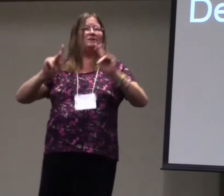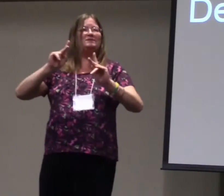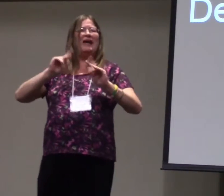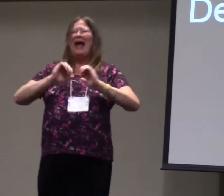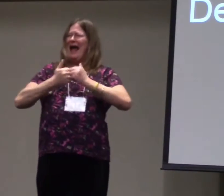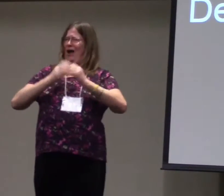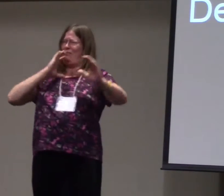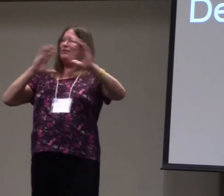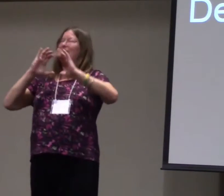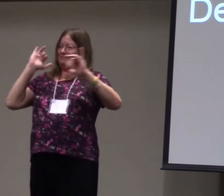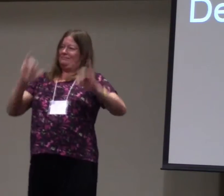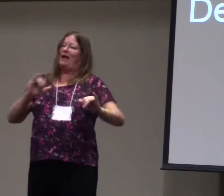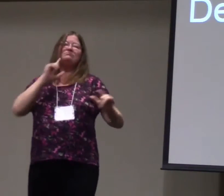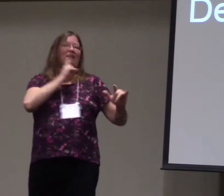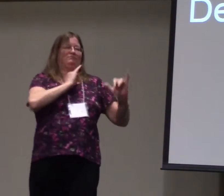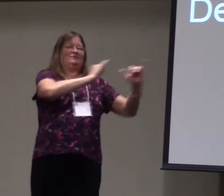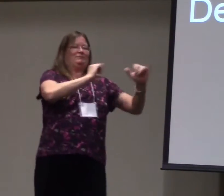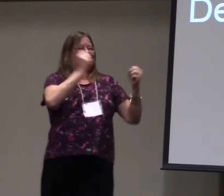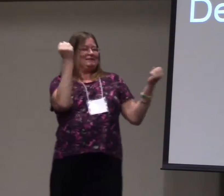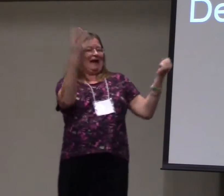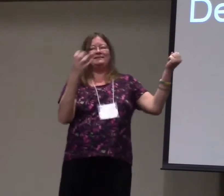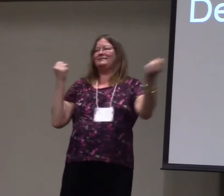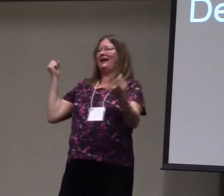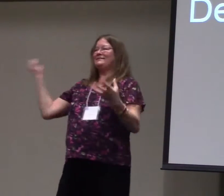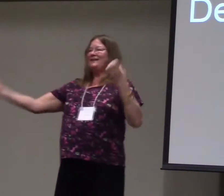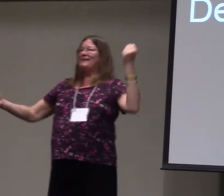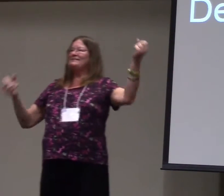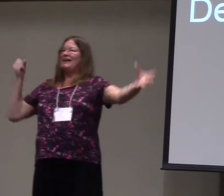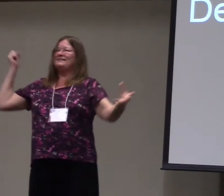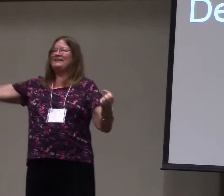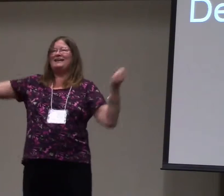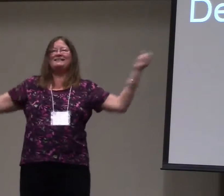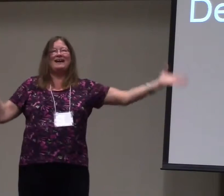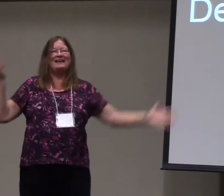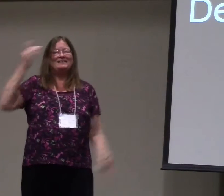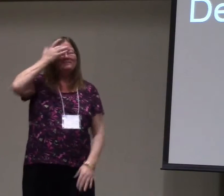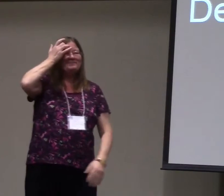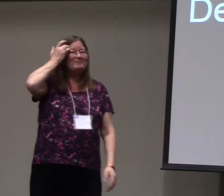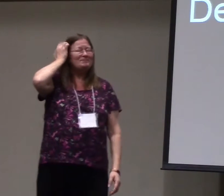I wanted to learn with deaf people and have that communication that you both can sign and understand.